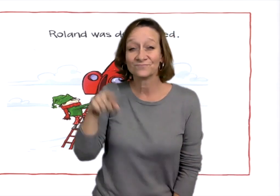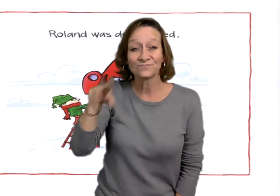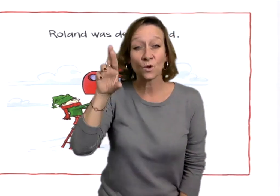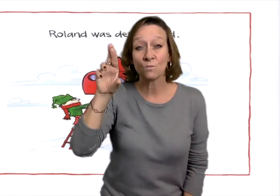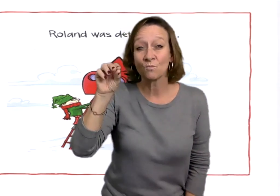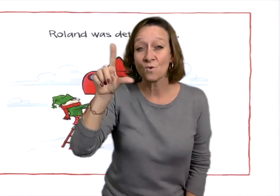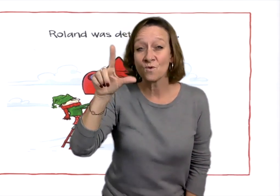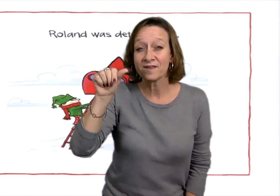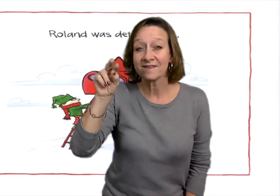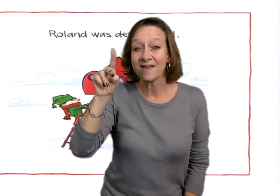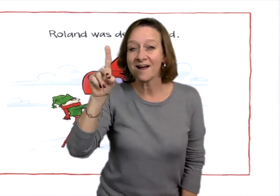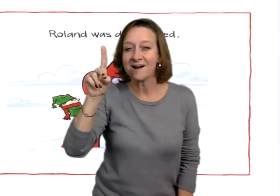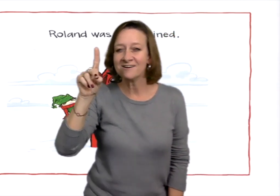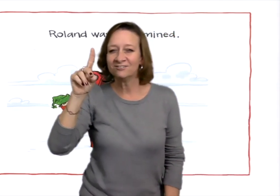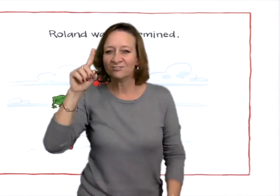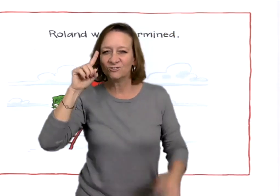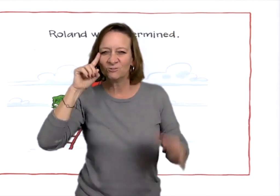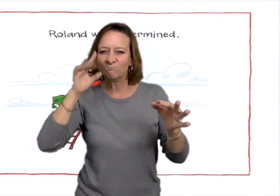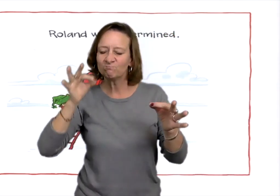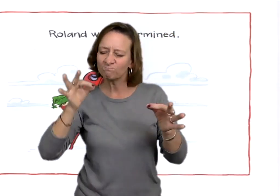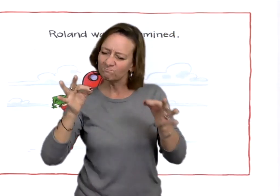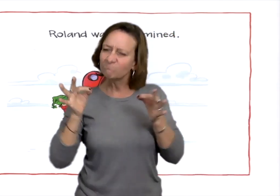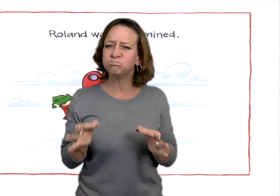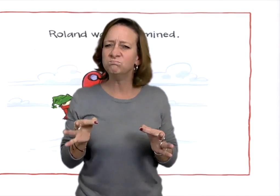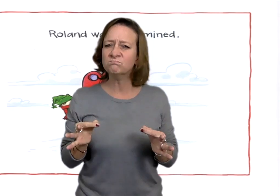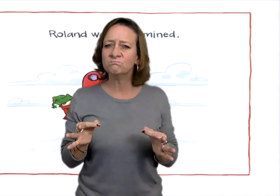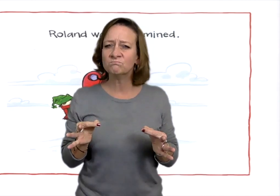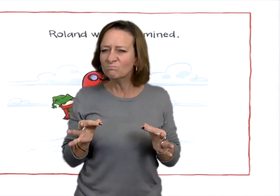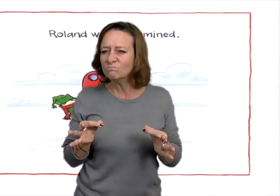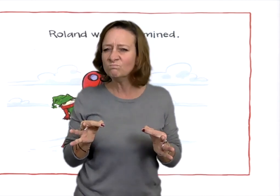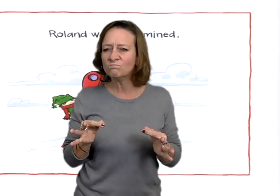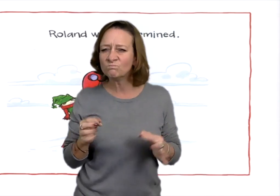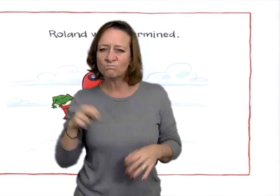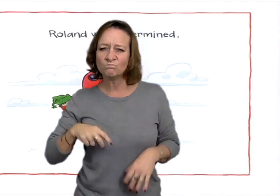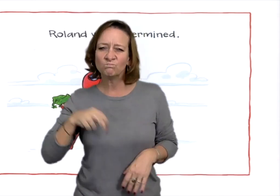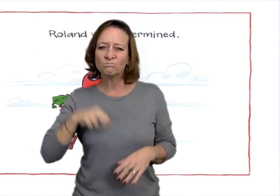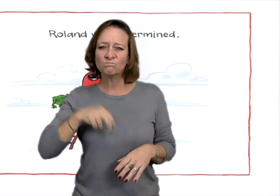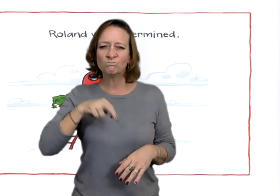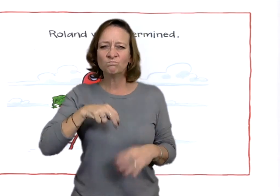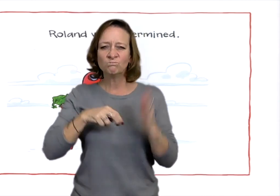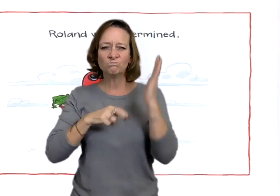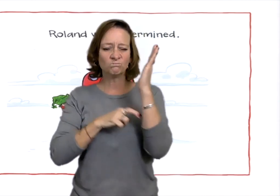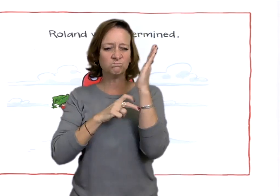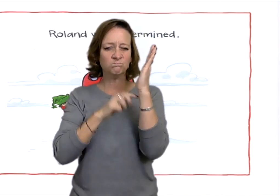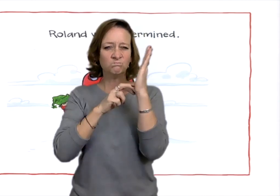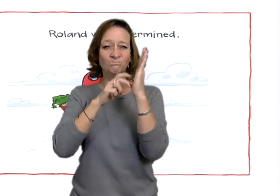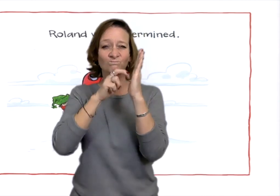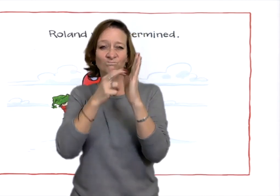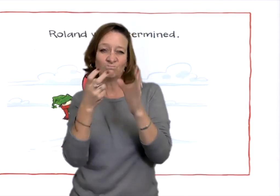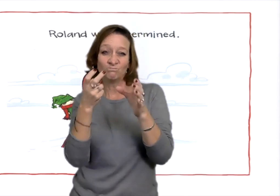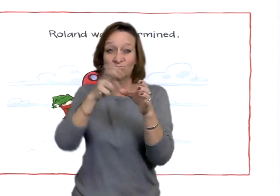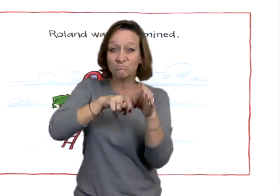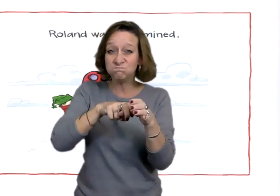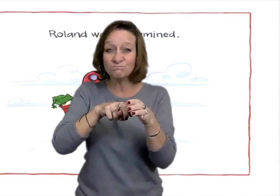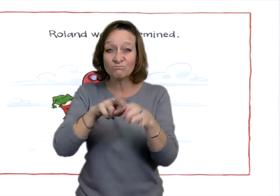not big enough. So, was determined. He climbed up a ladder